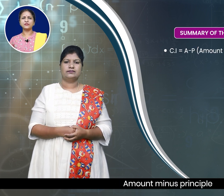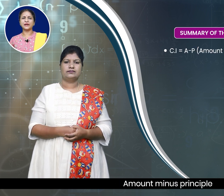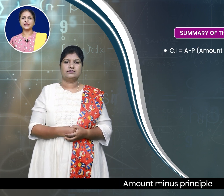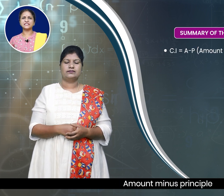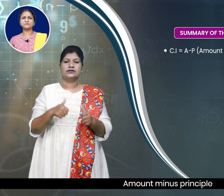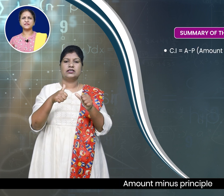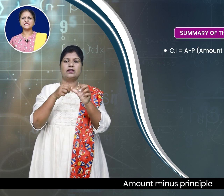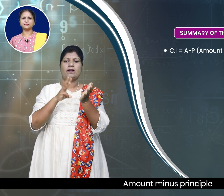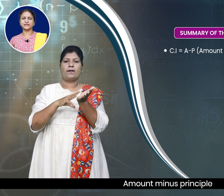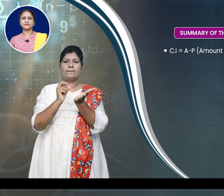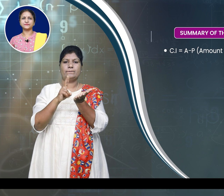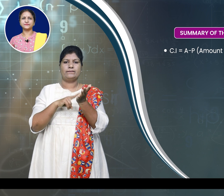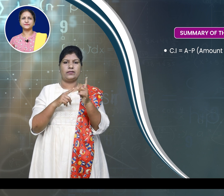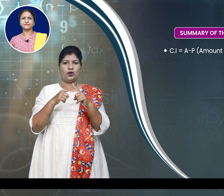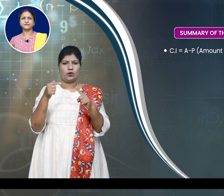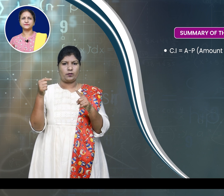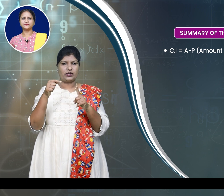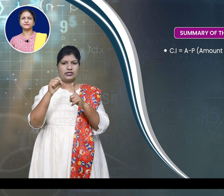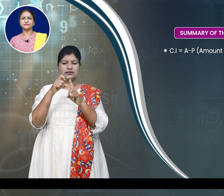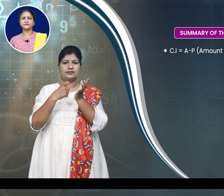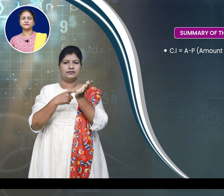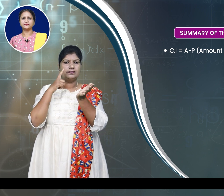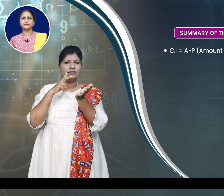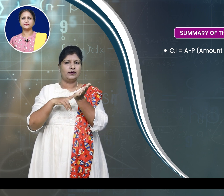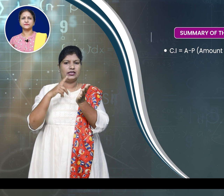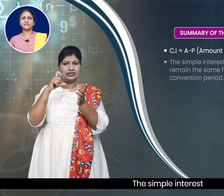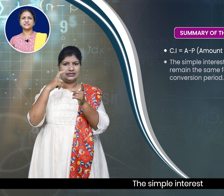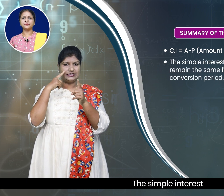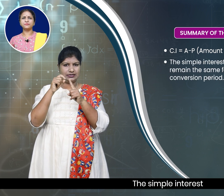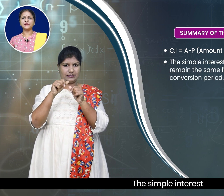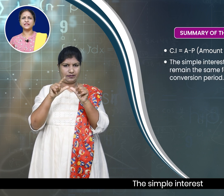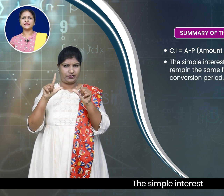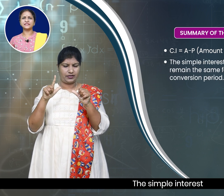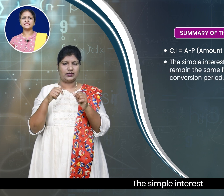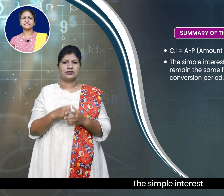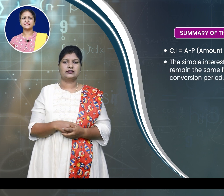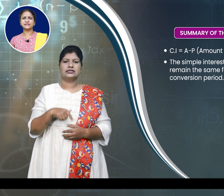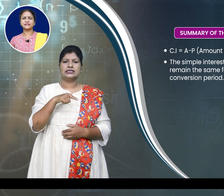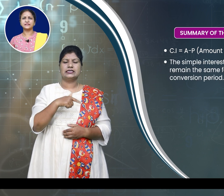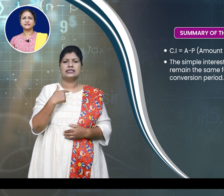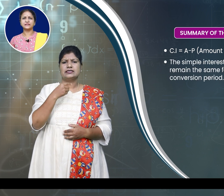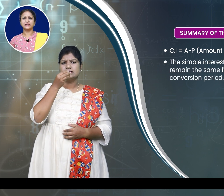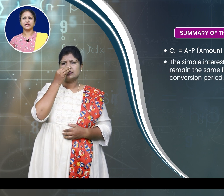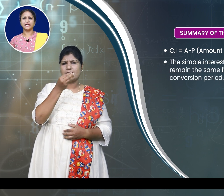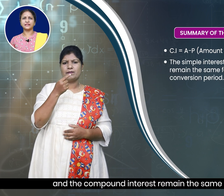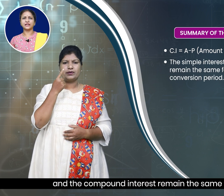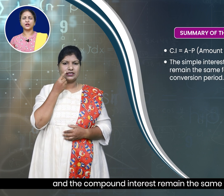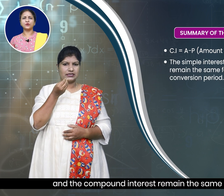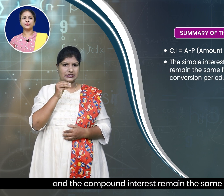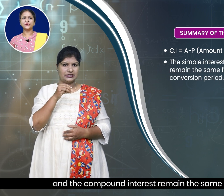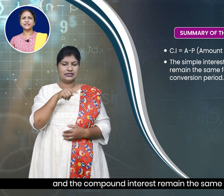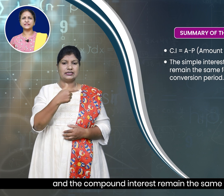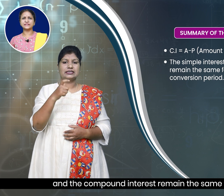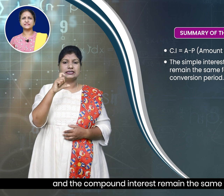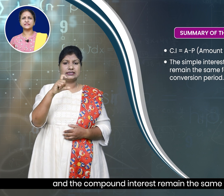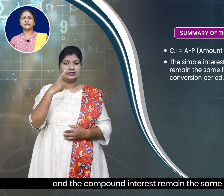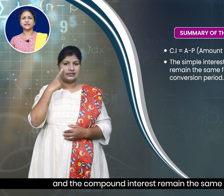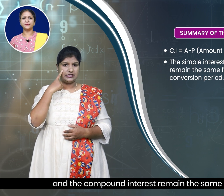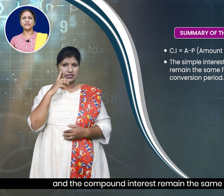minus principal. The simple interest and the compound interest remain